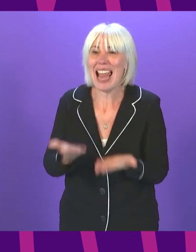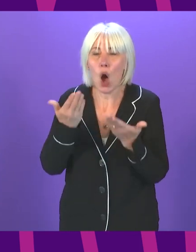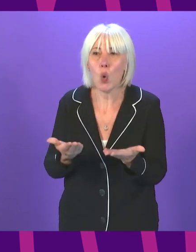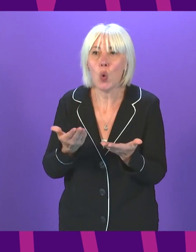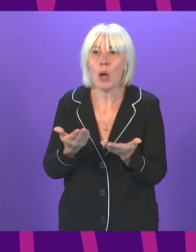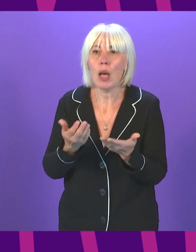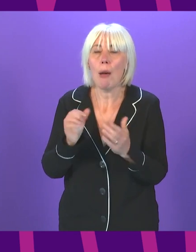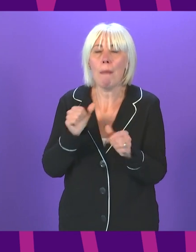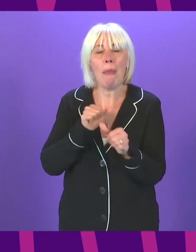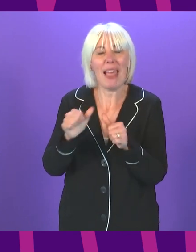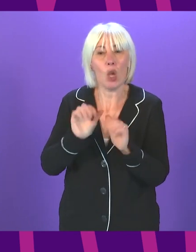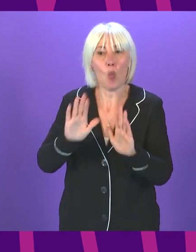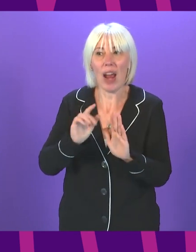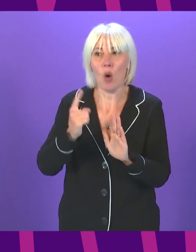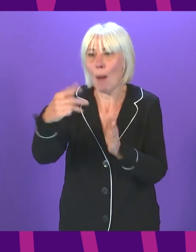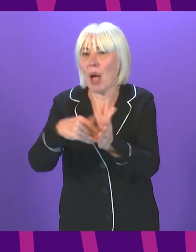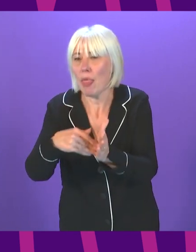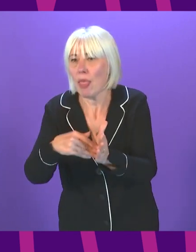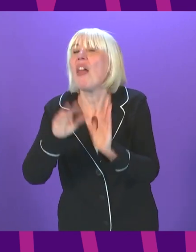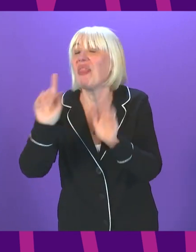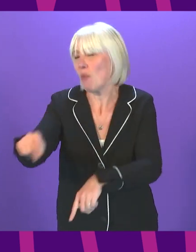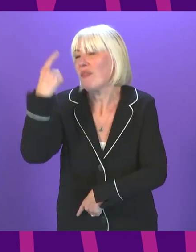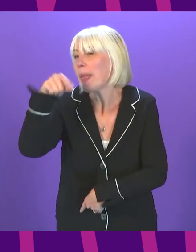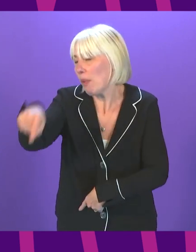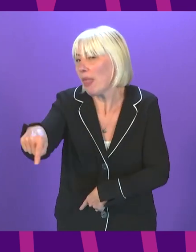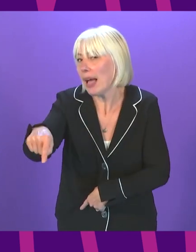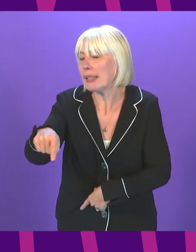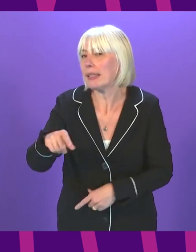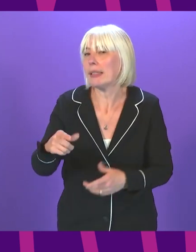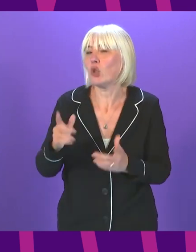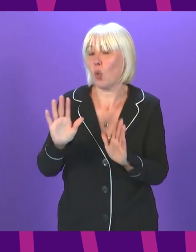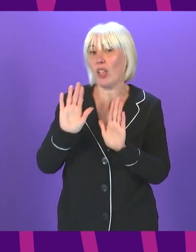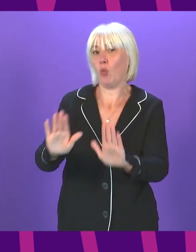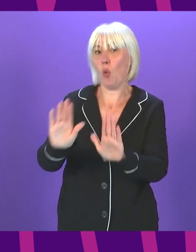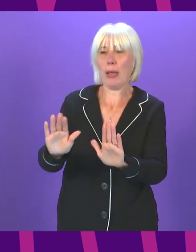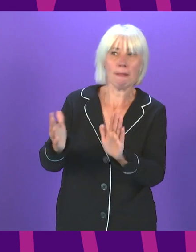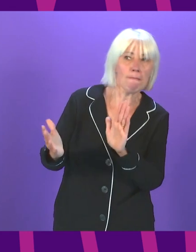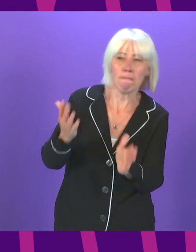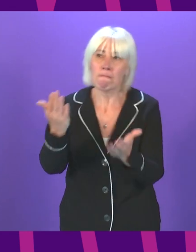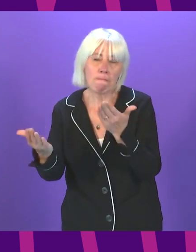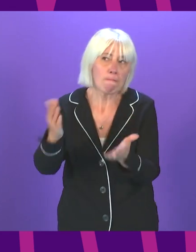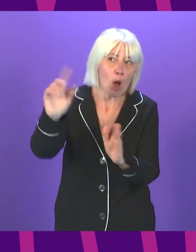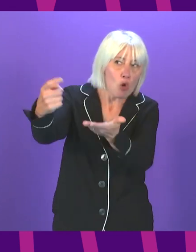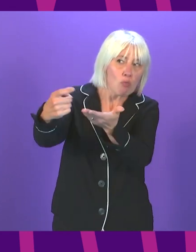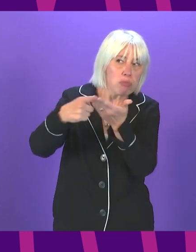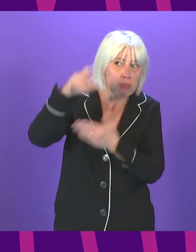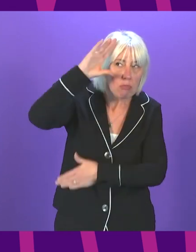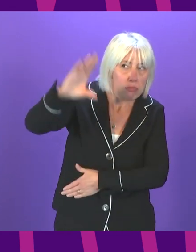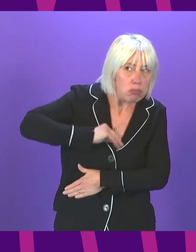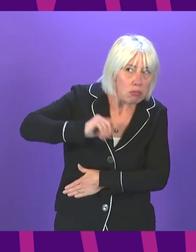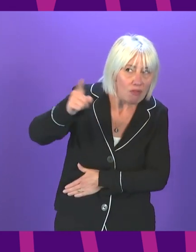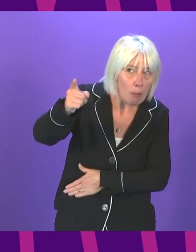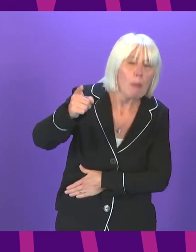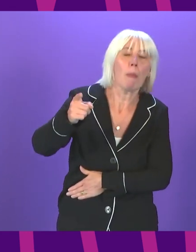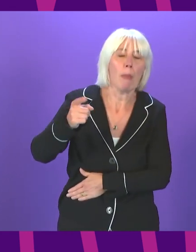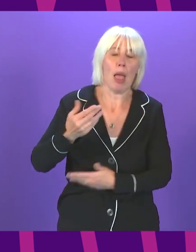month's time, then that's obviously a material consideration. That's why we need to wait on that final recommendation. The important thing